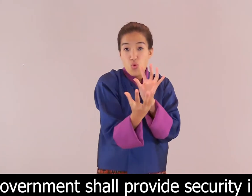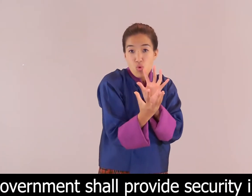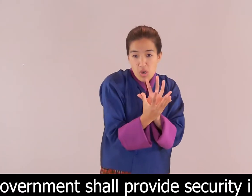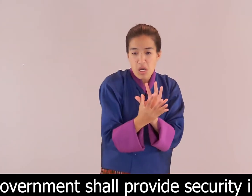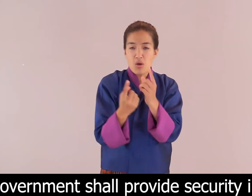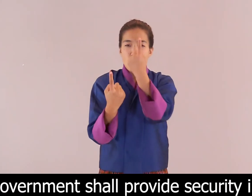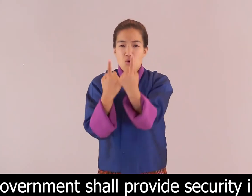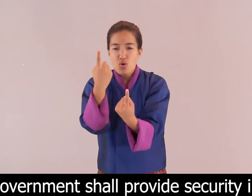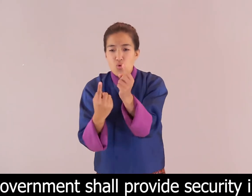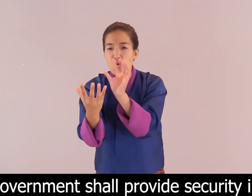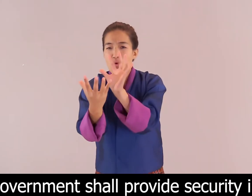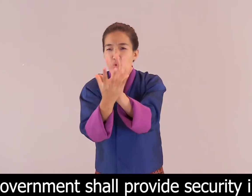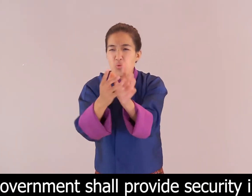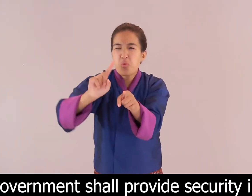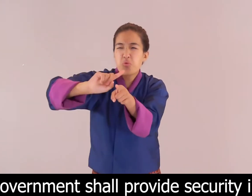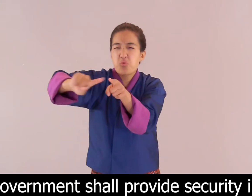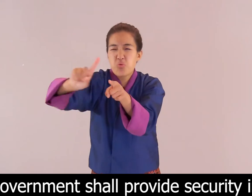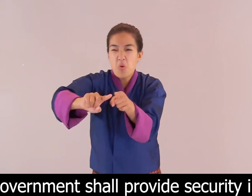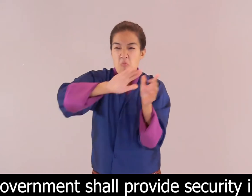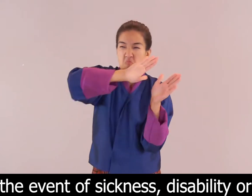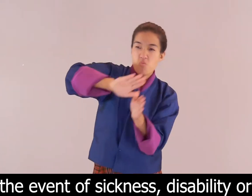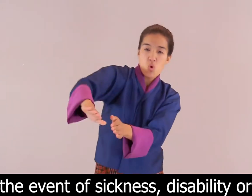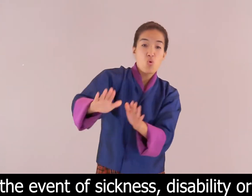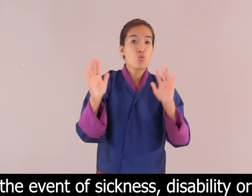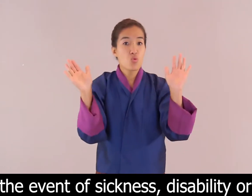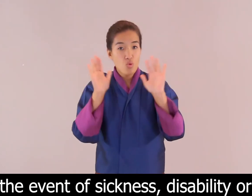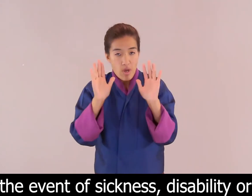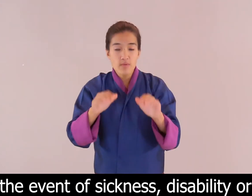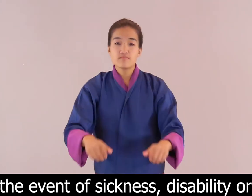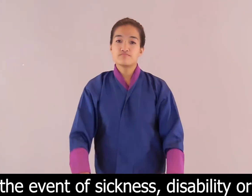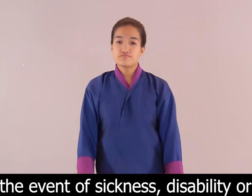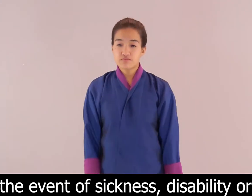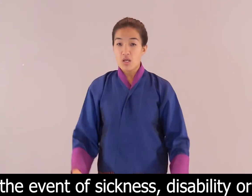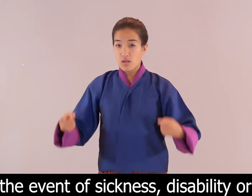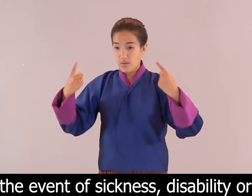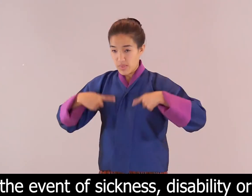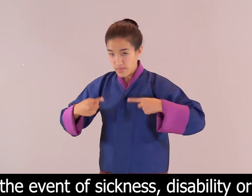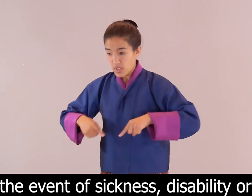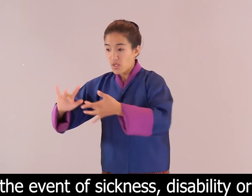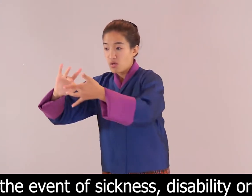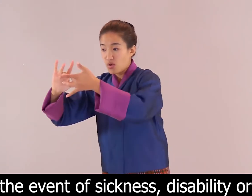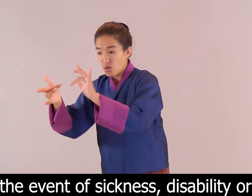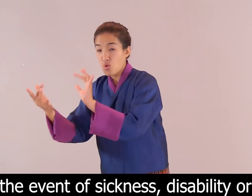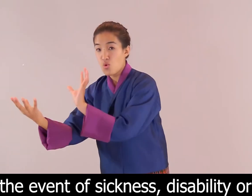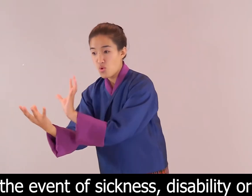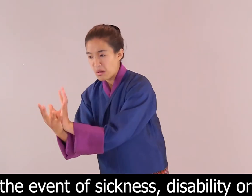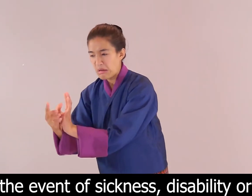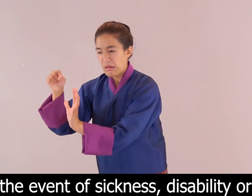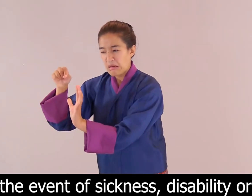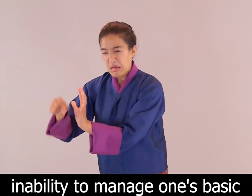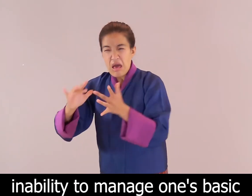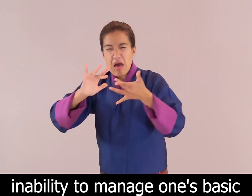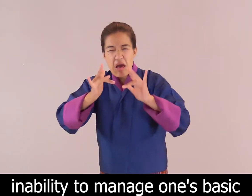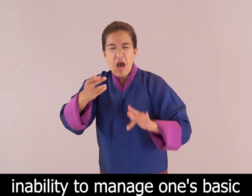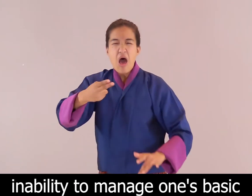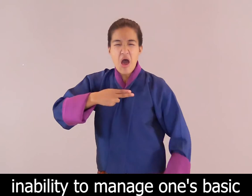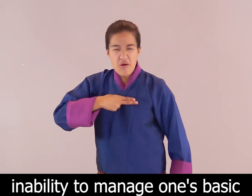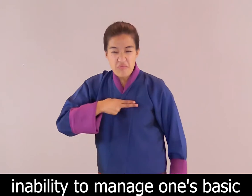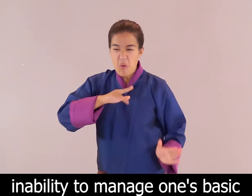shall provide security in the event of sickness, disability or inability to manage